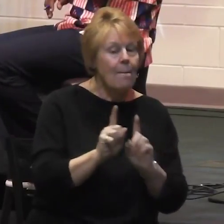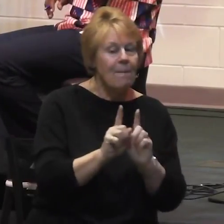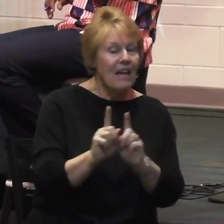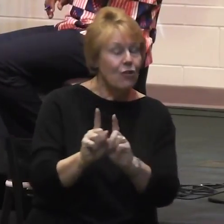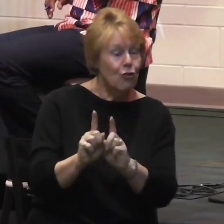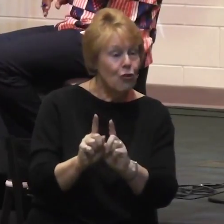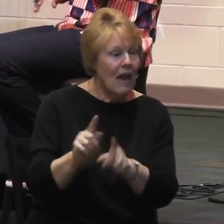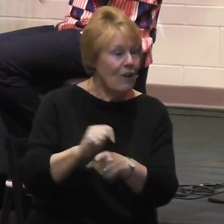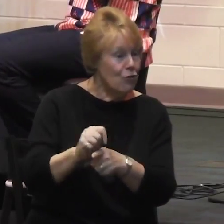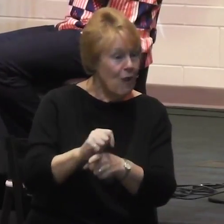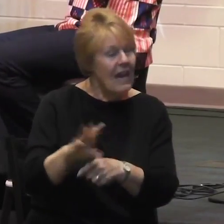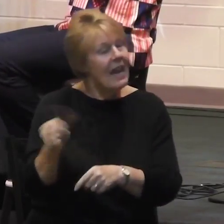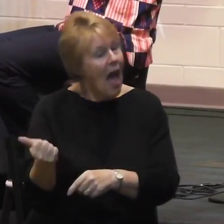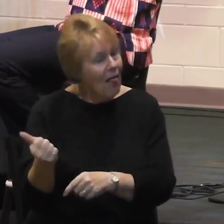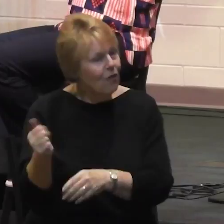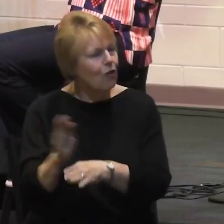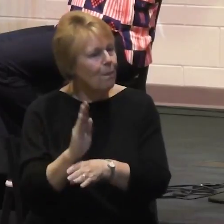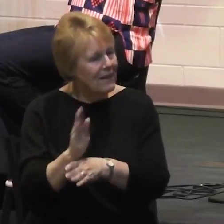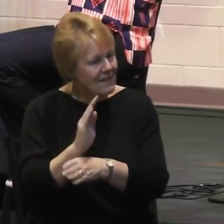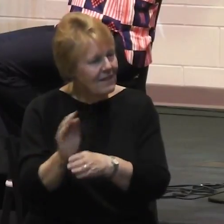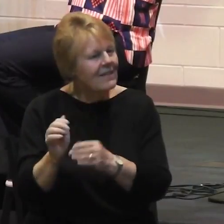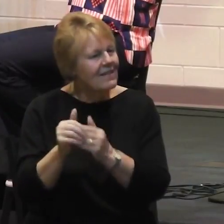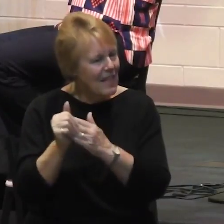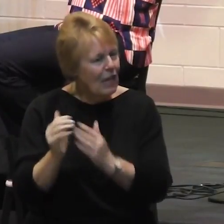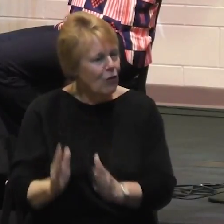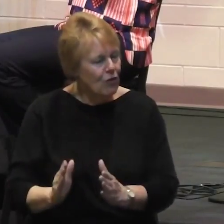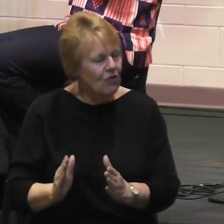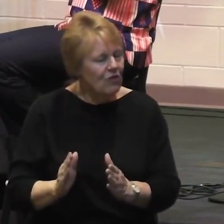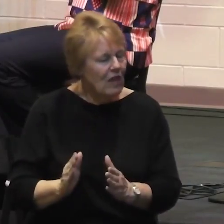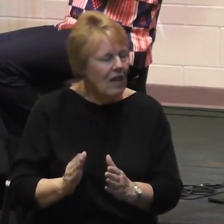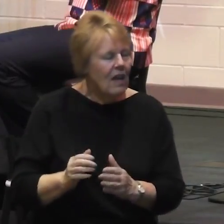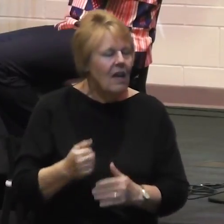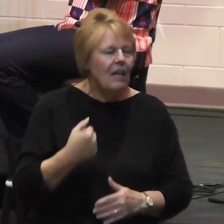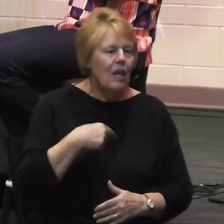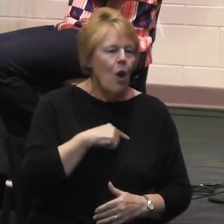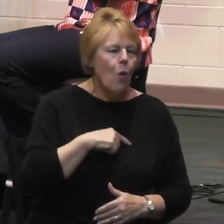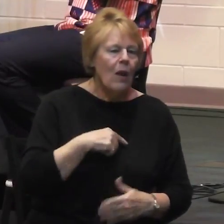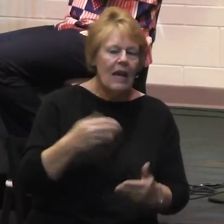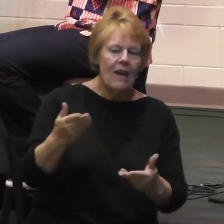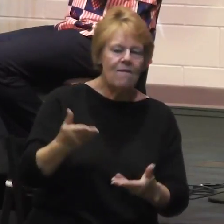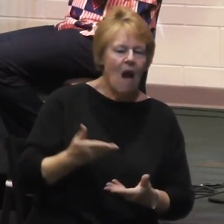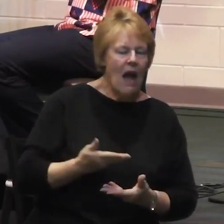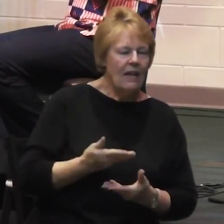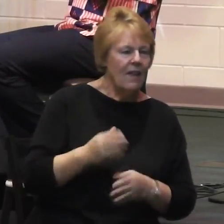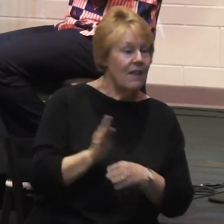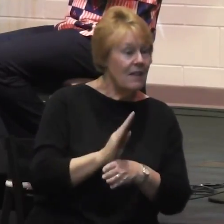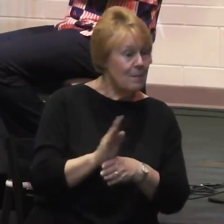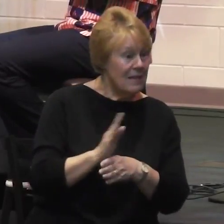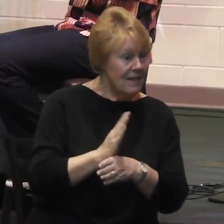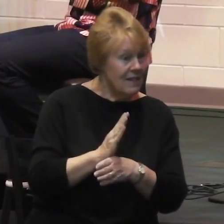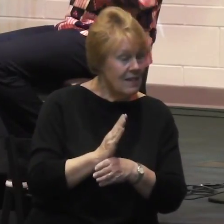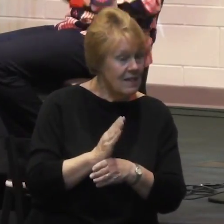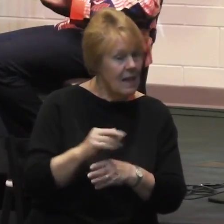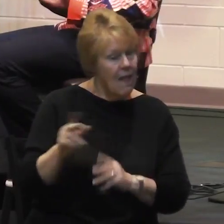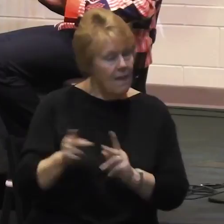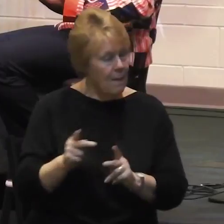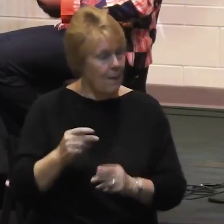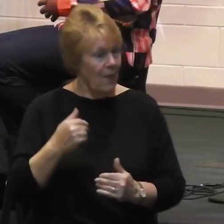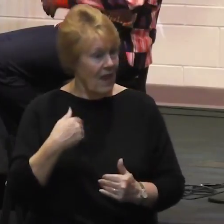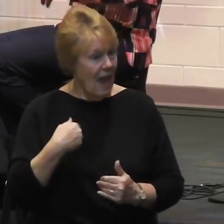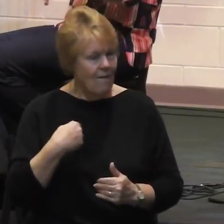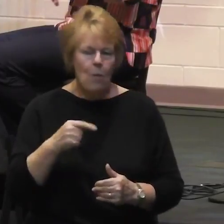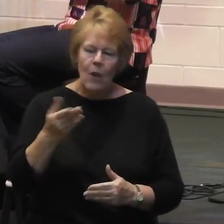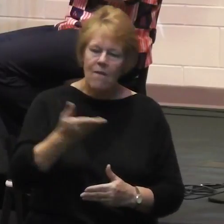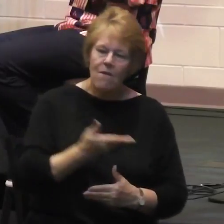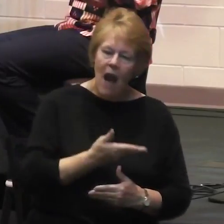business leaders. And as we invite in this business, owners, small business owners for training,